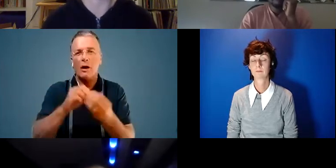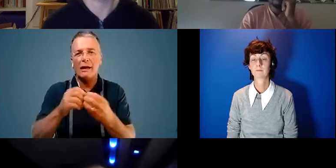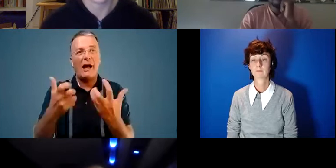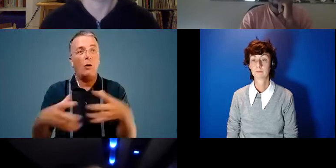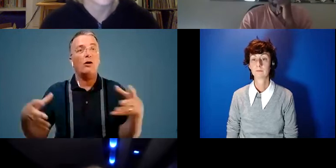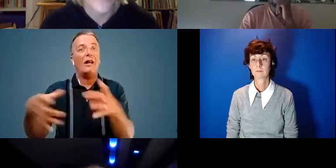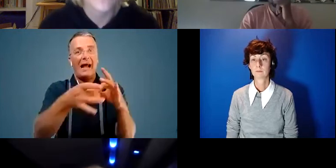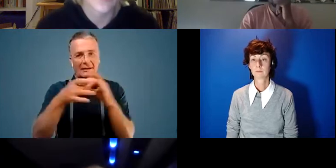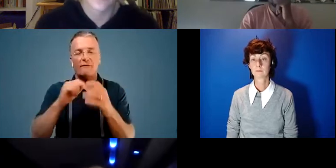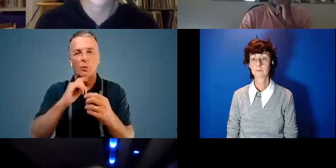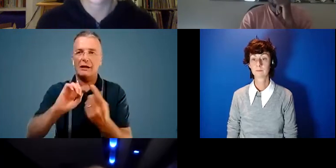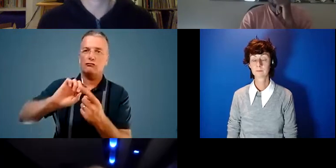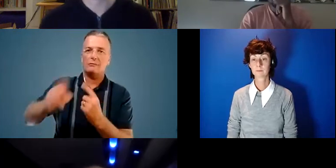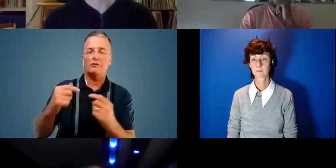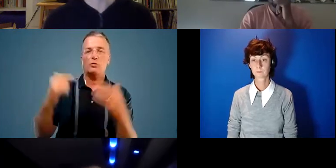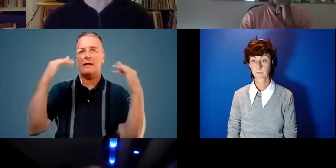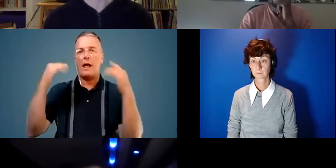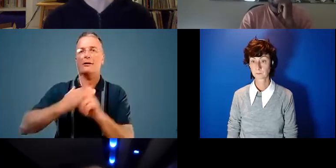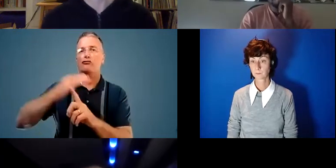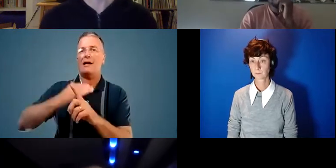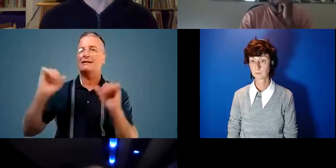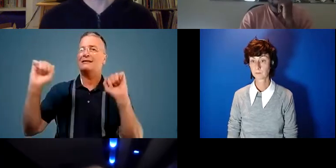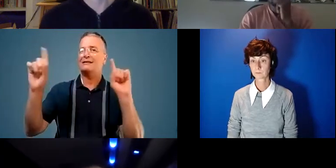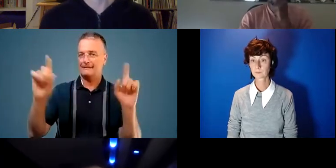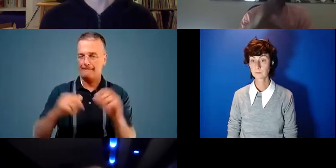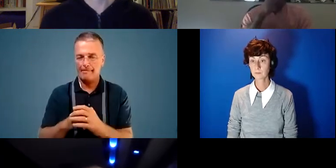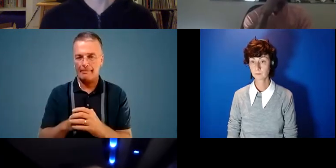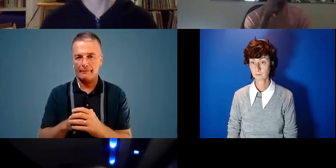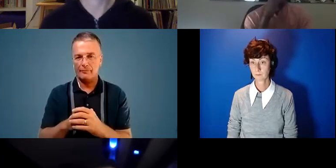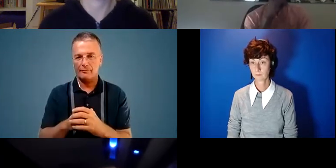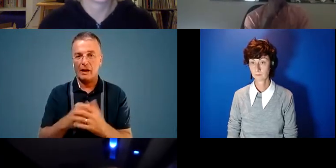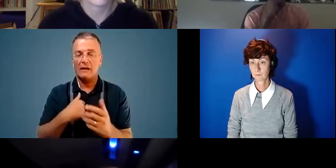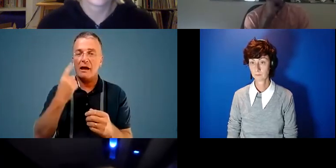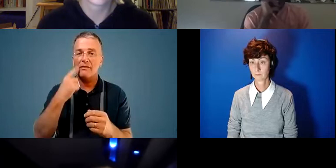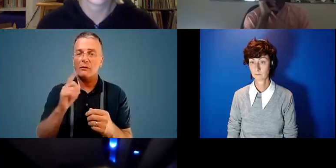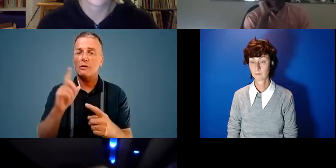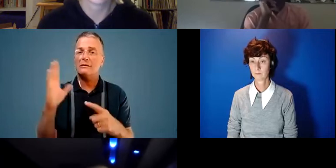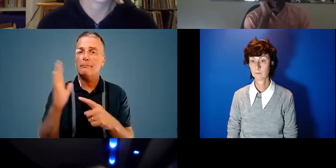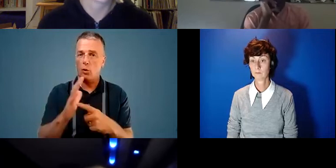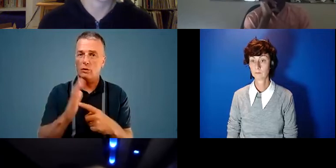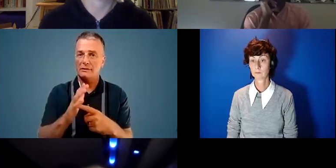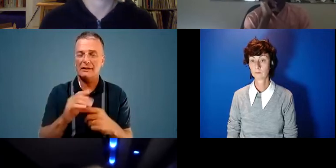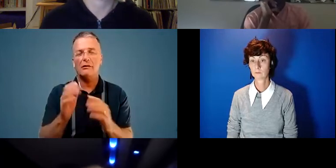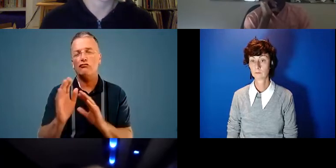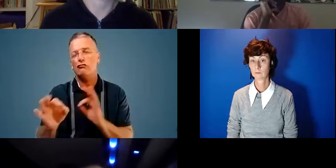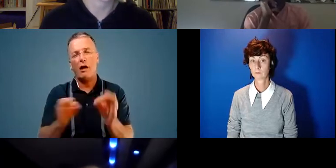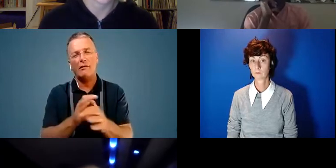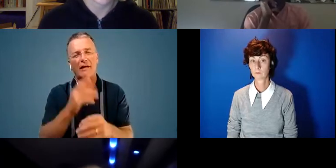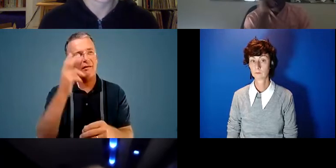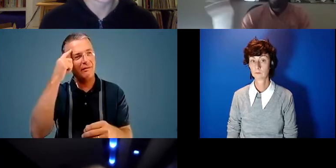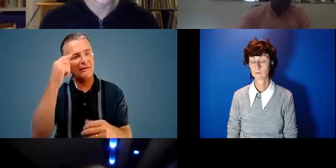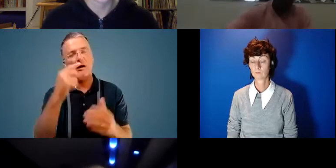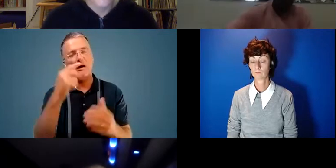going to respond to the climate crisis. And I think what's really important is that rather than seeing COP26